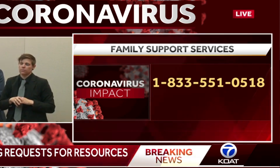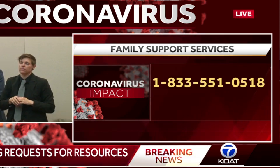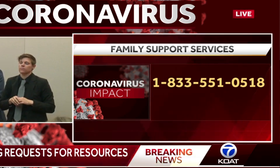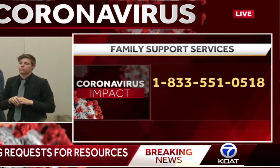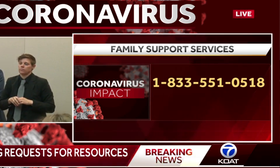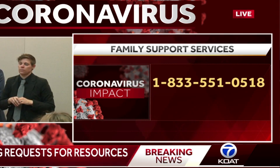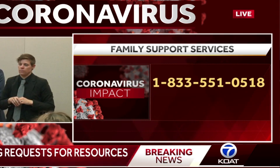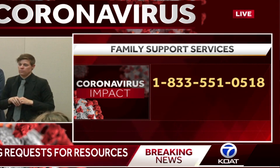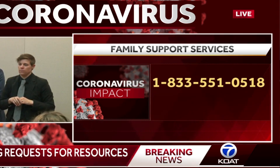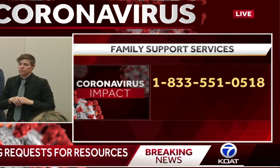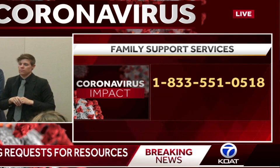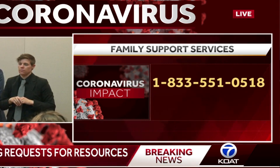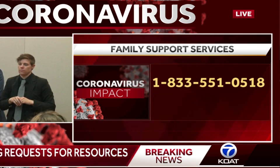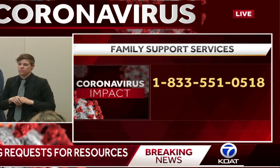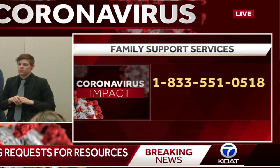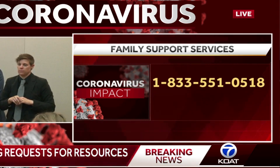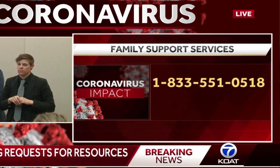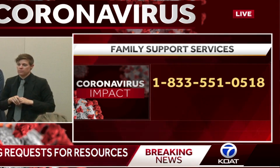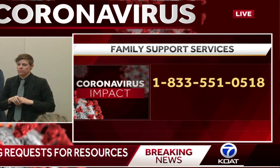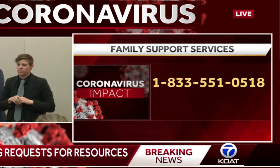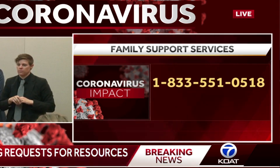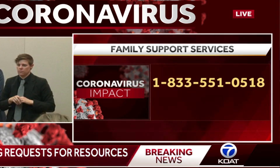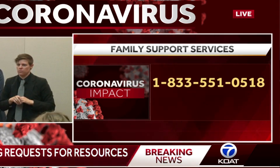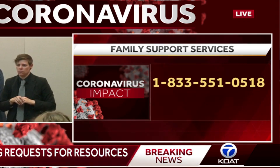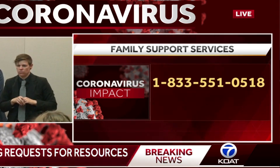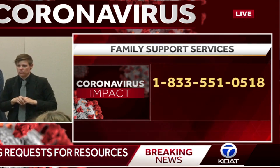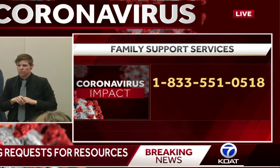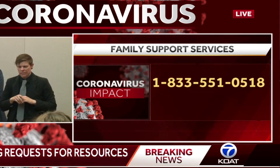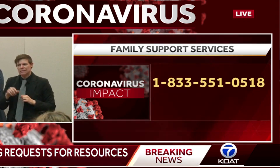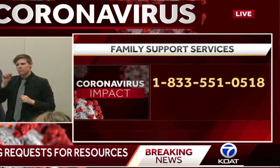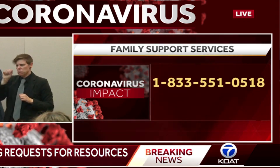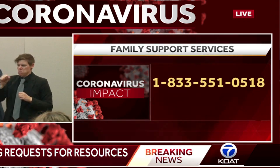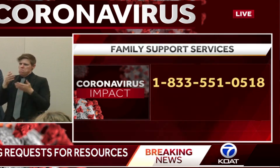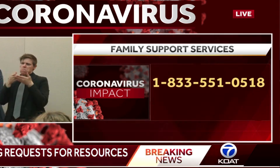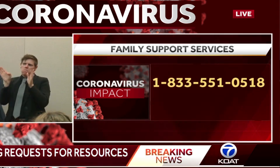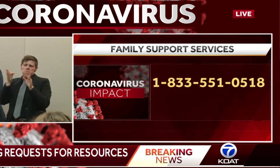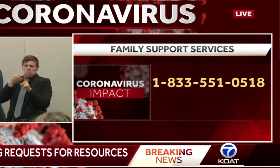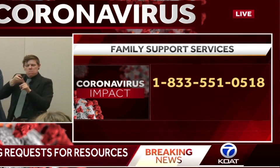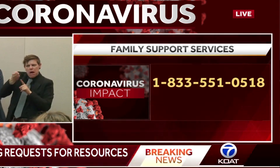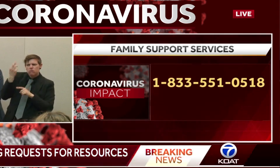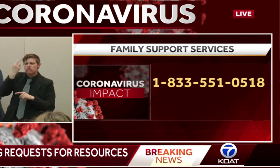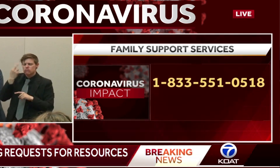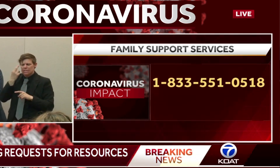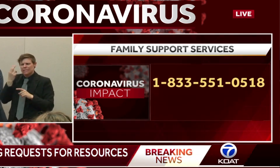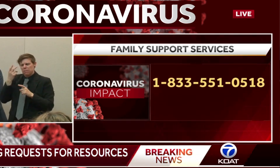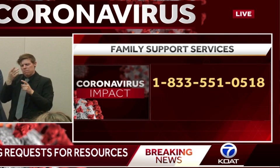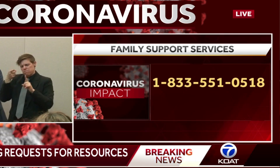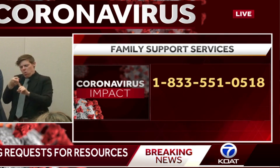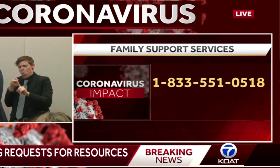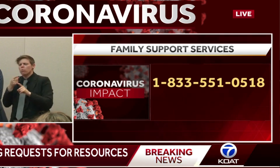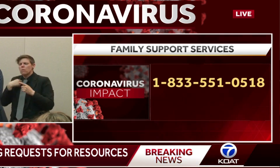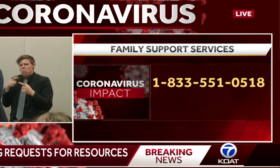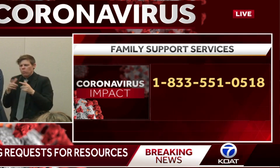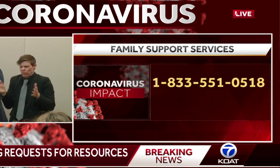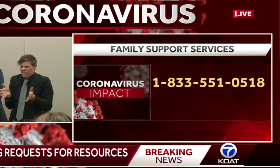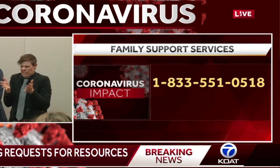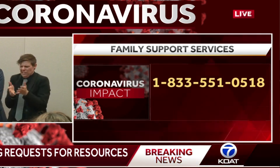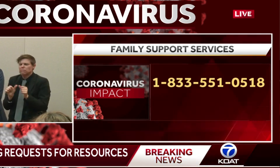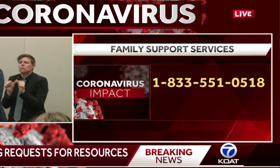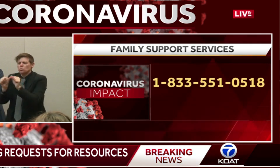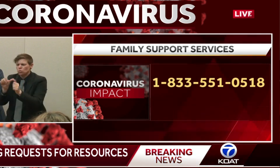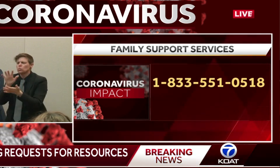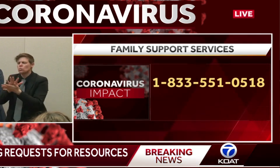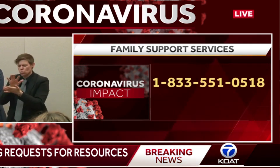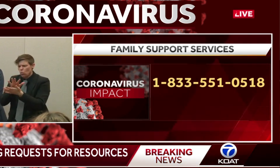access those. And so we want to encourage those who have done that to be able to offer those services to